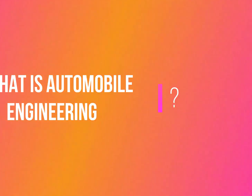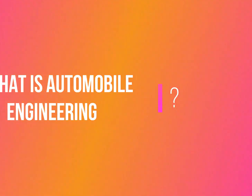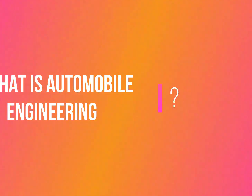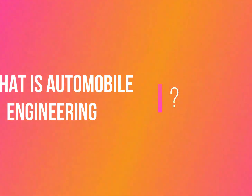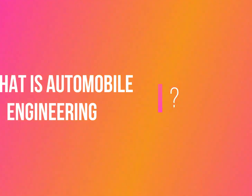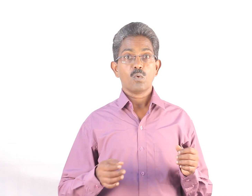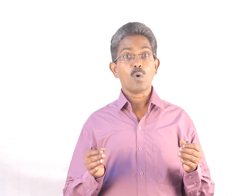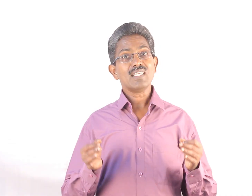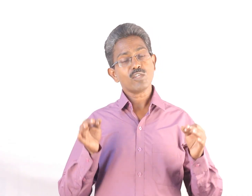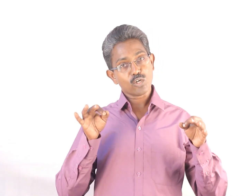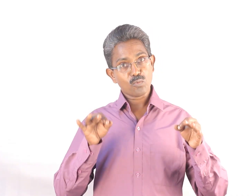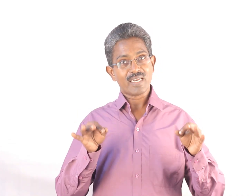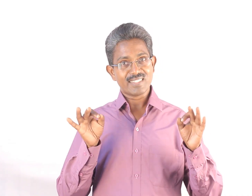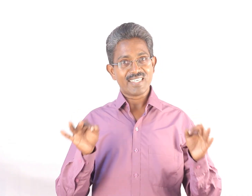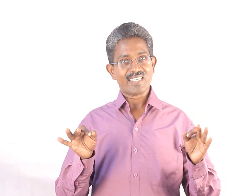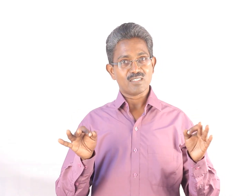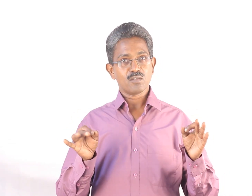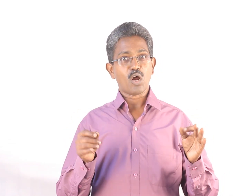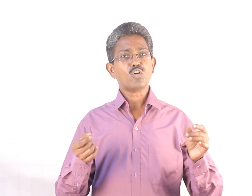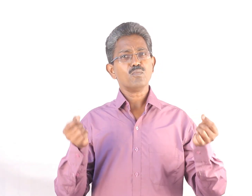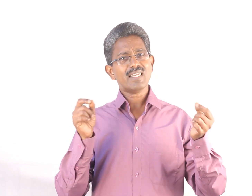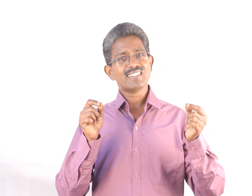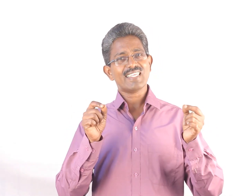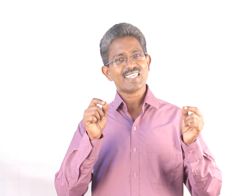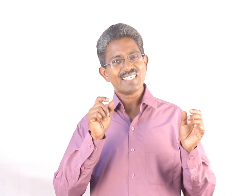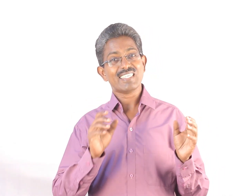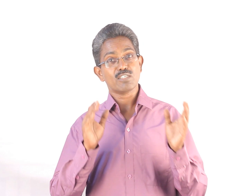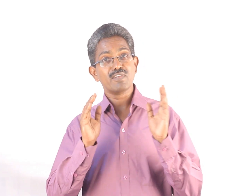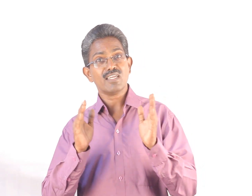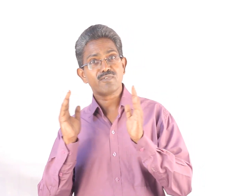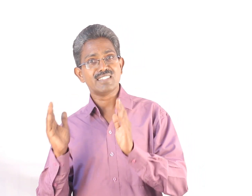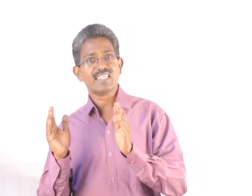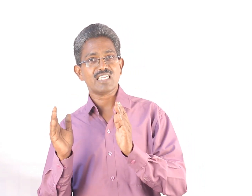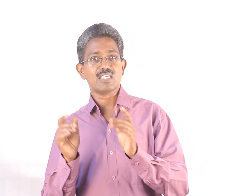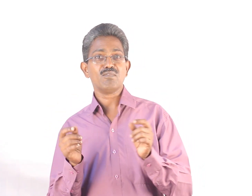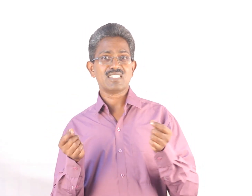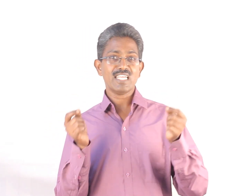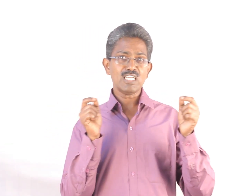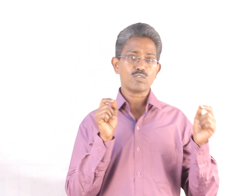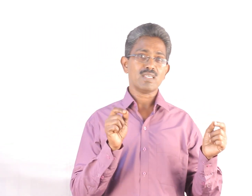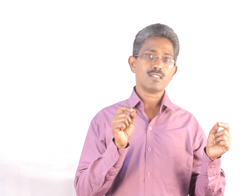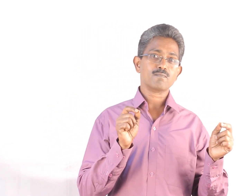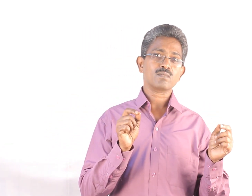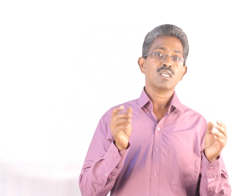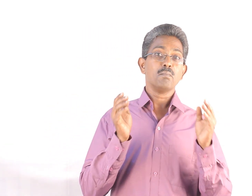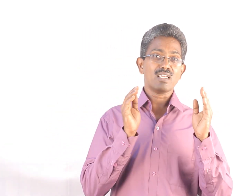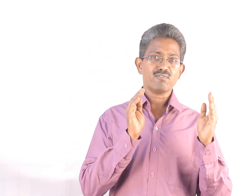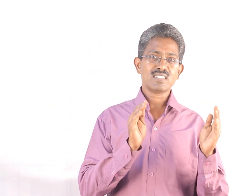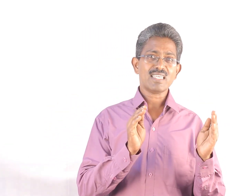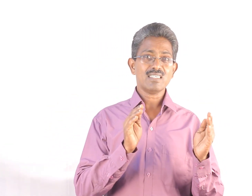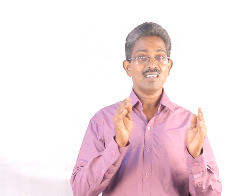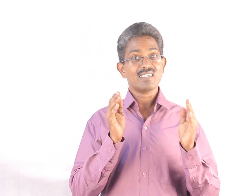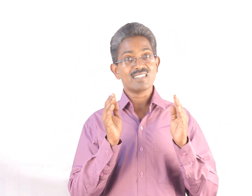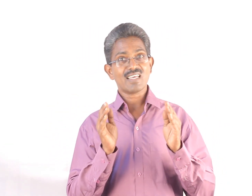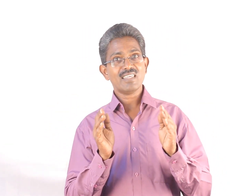What is automobile engineering? Automobile engineering is a field of engineering which deals with manufacturing, design,